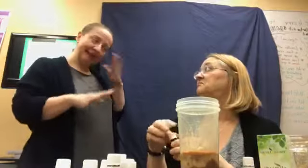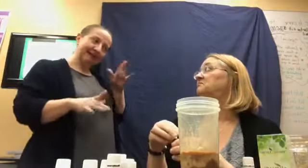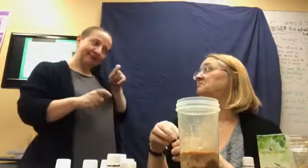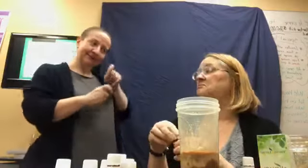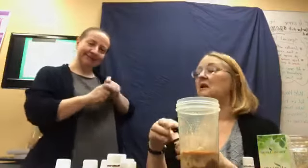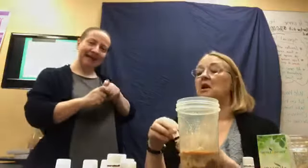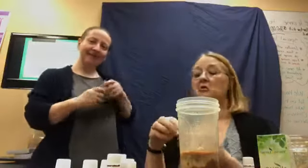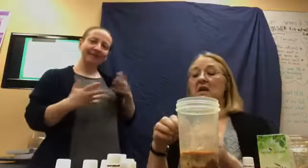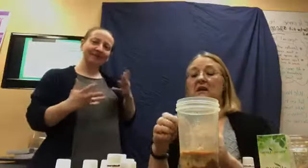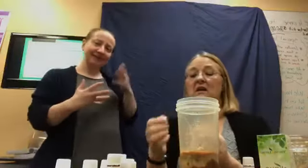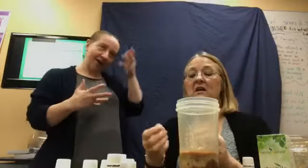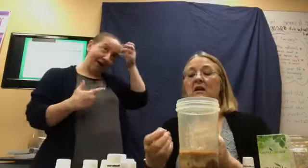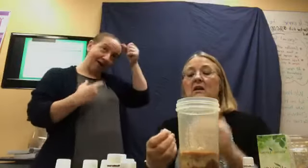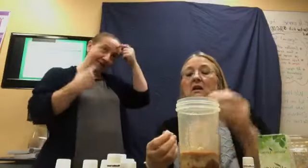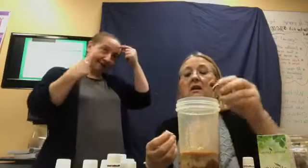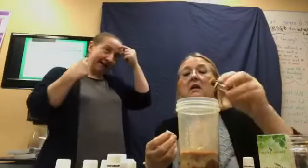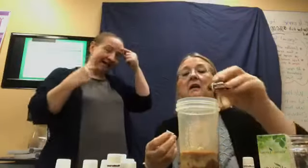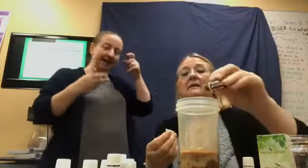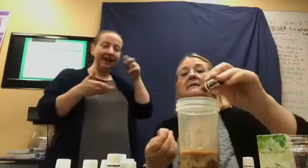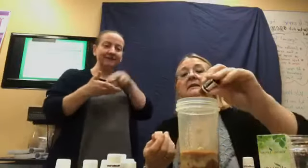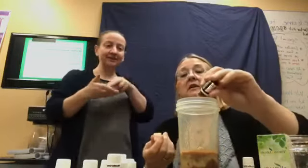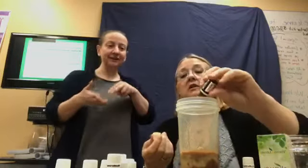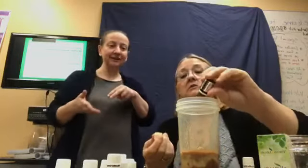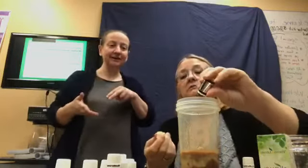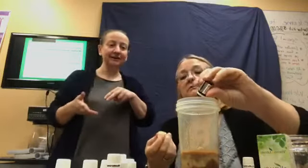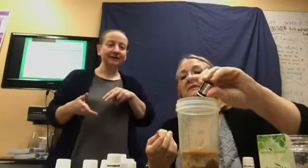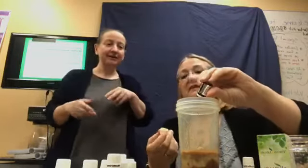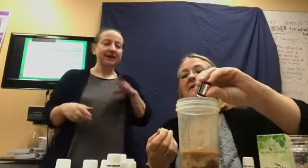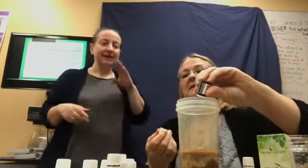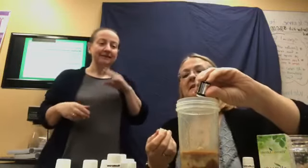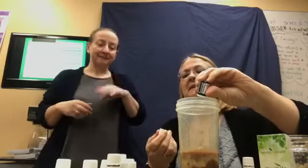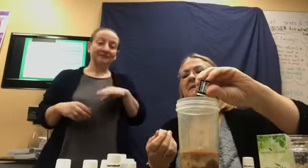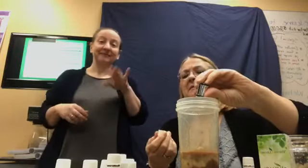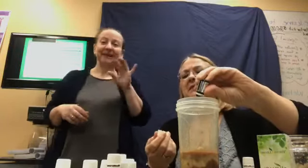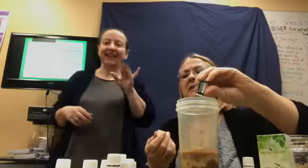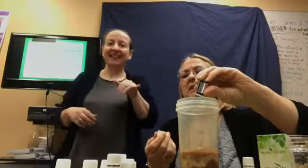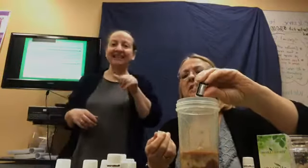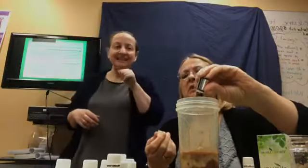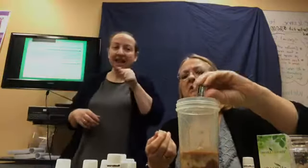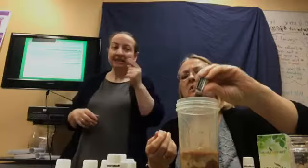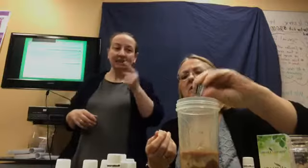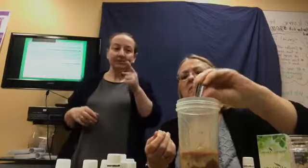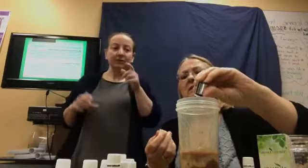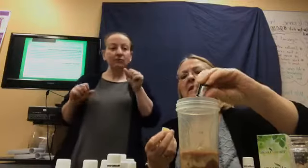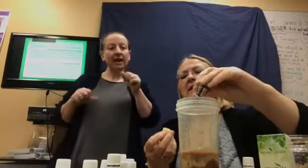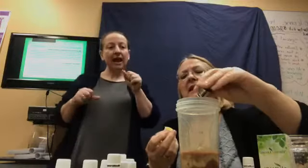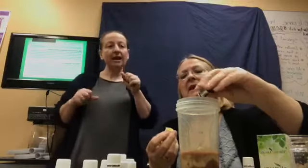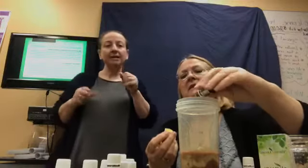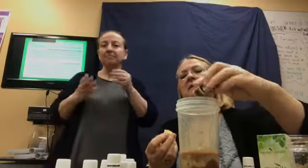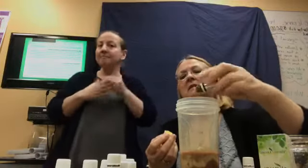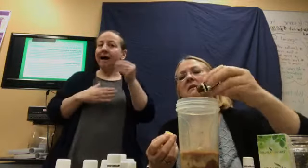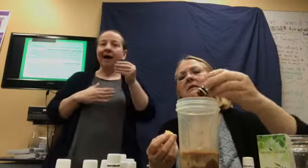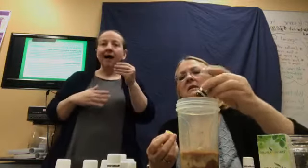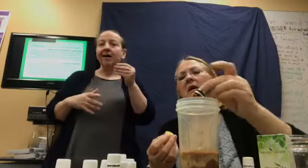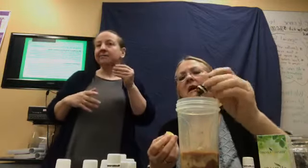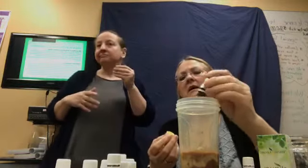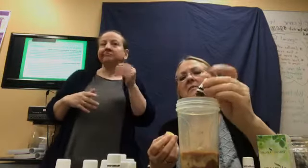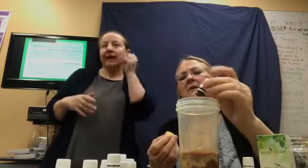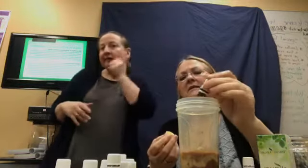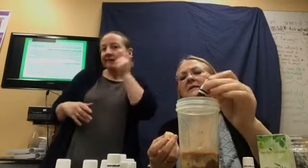but I don't know exactly what they are off of my head. I'd have to look. So, this isn't something that you can normally get. Um, it's